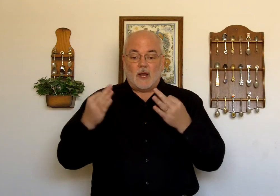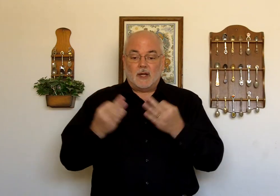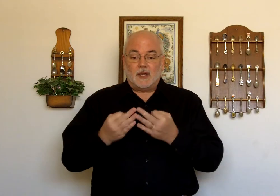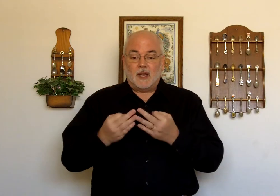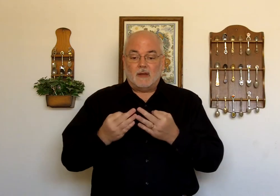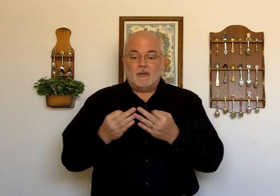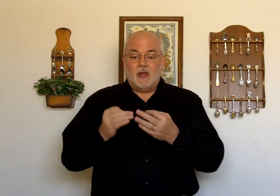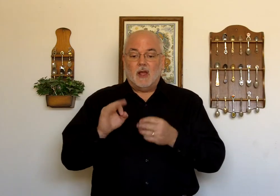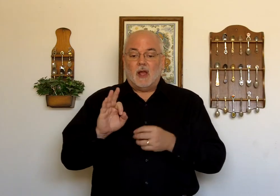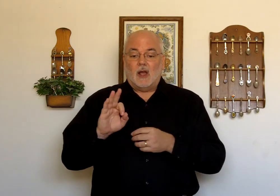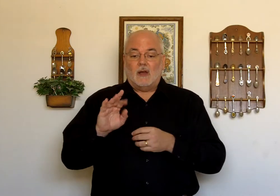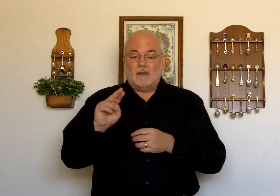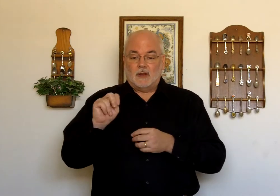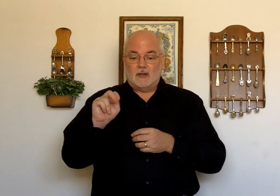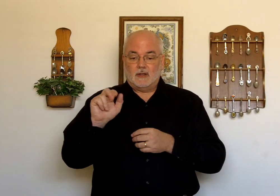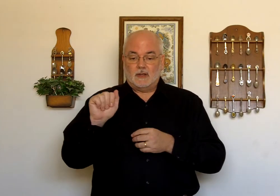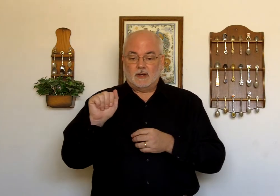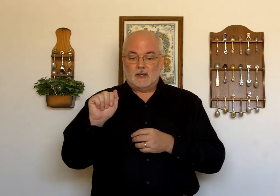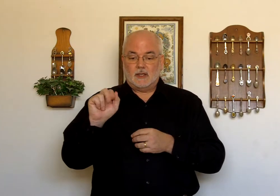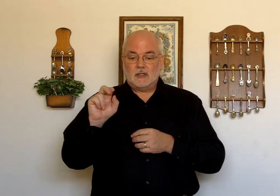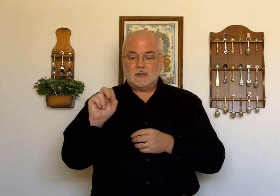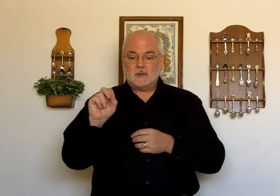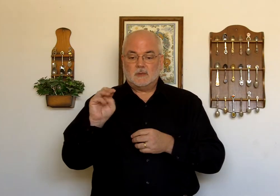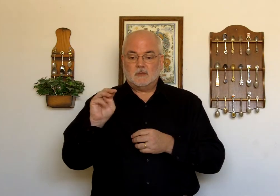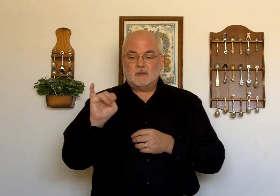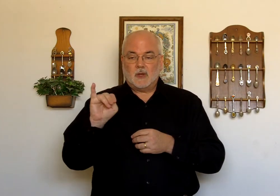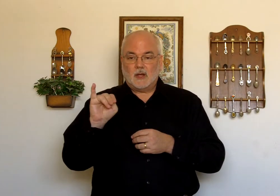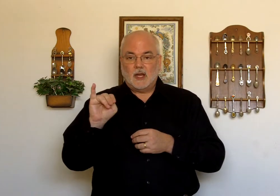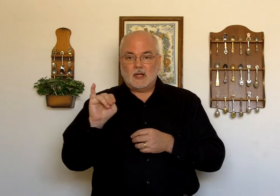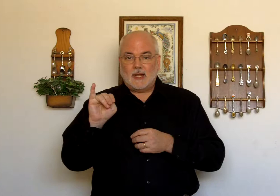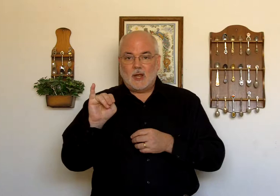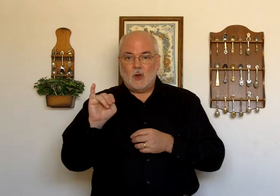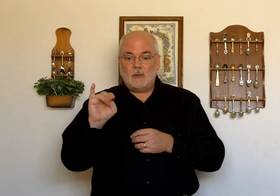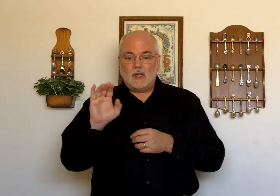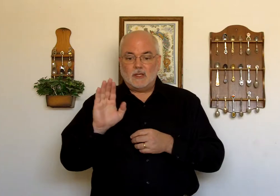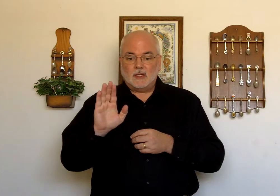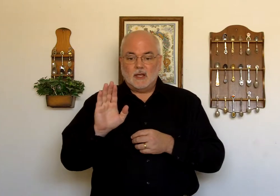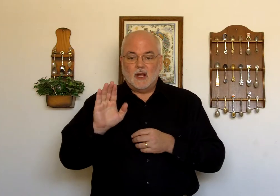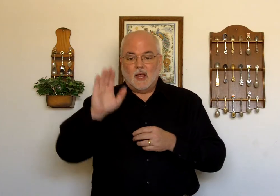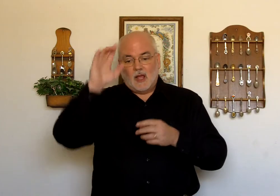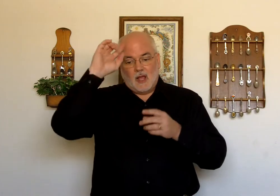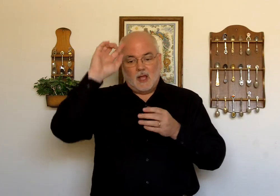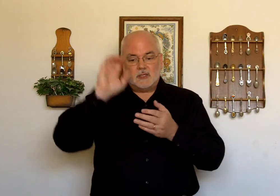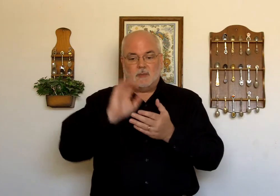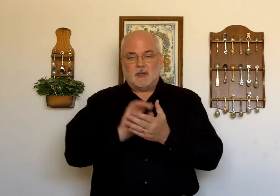relative of Naomi's husband,